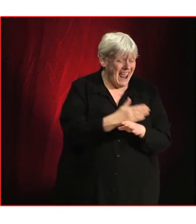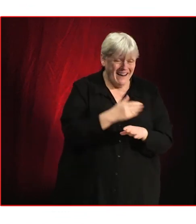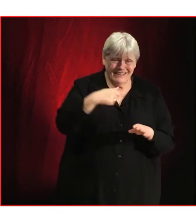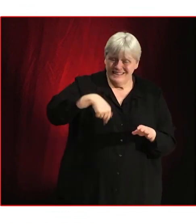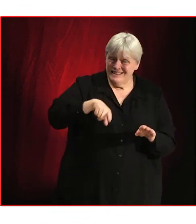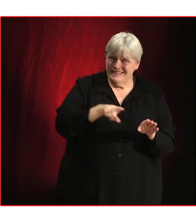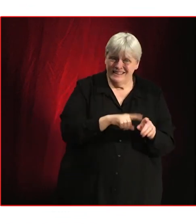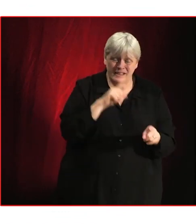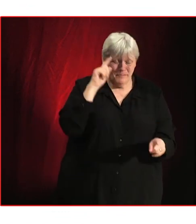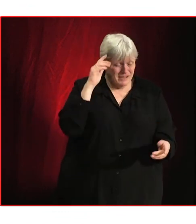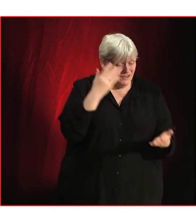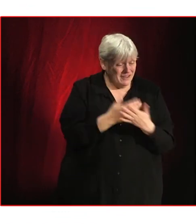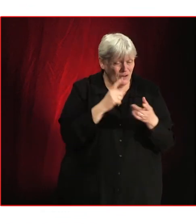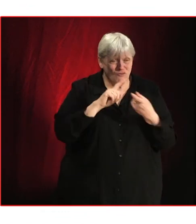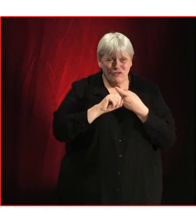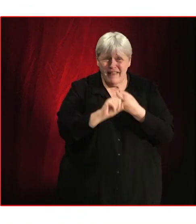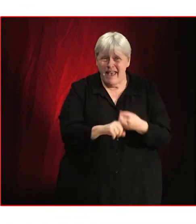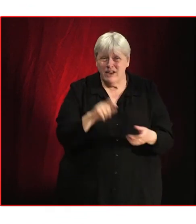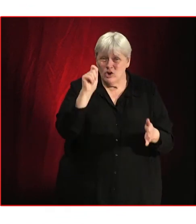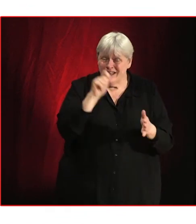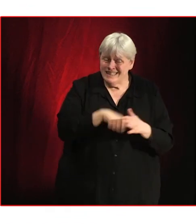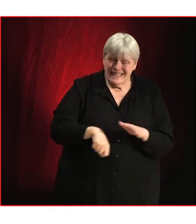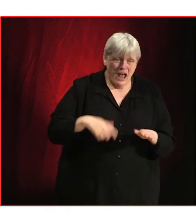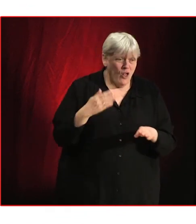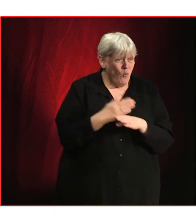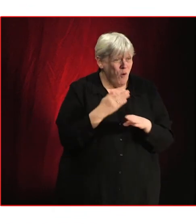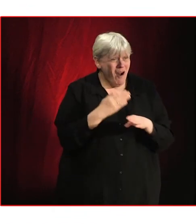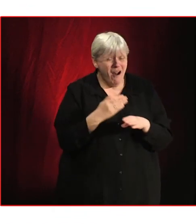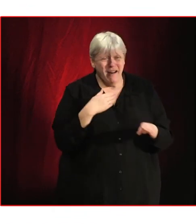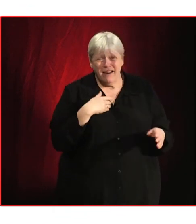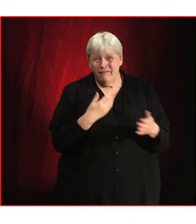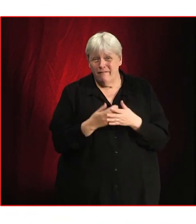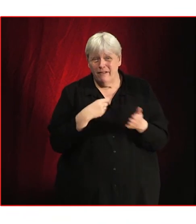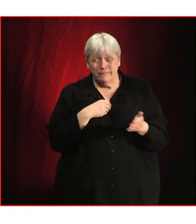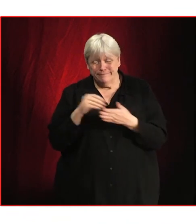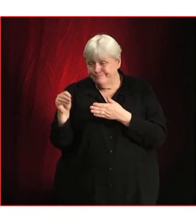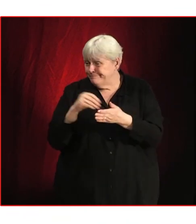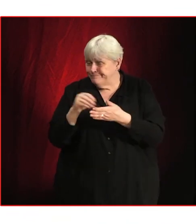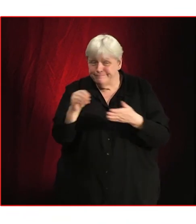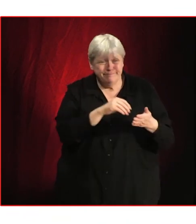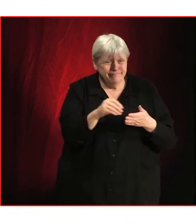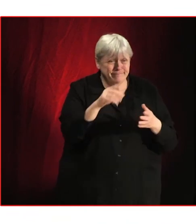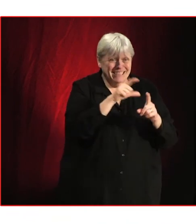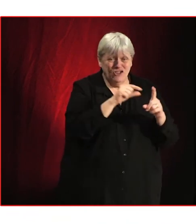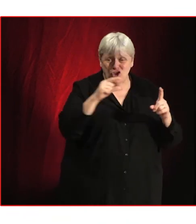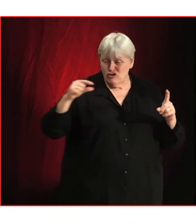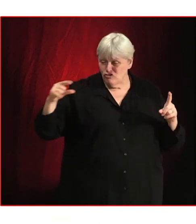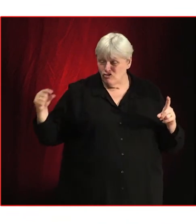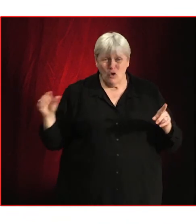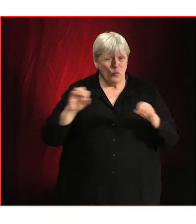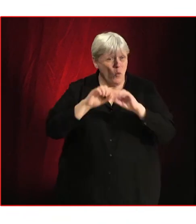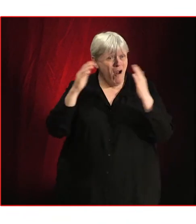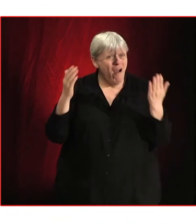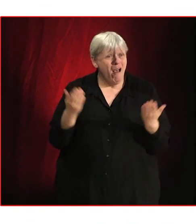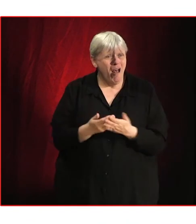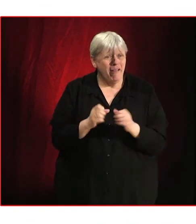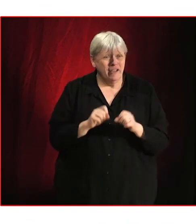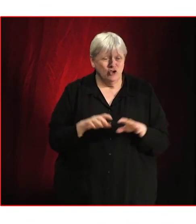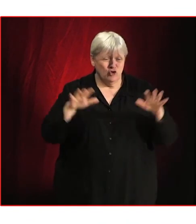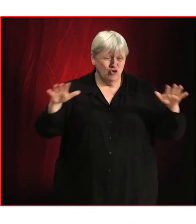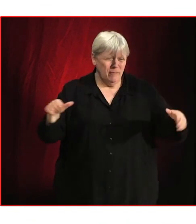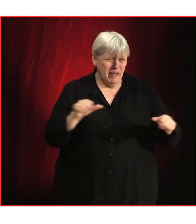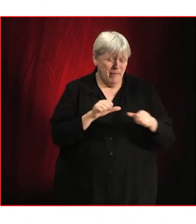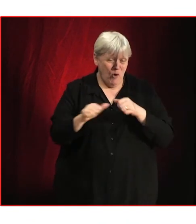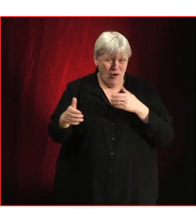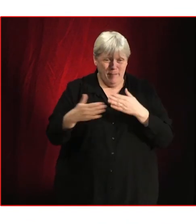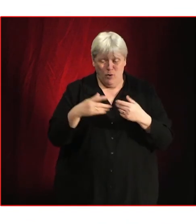reliant on selling their work through merchandising and CD sales. But in a digital world, where streaming is far more convenient than buying a physical